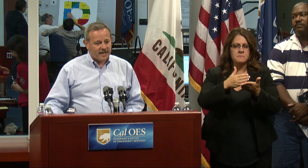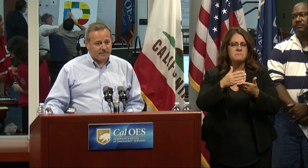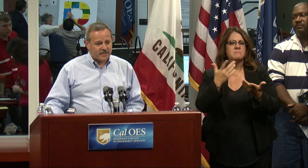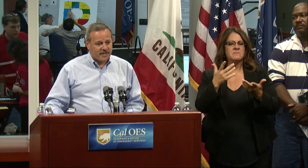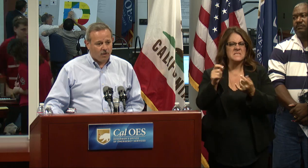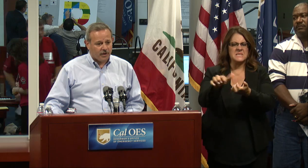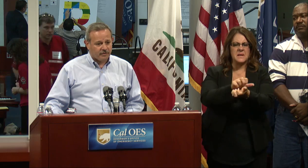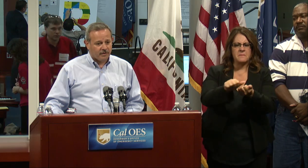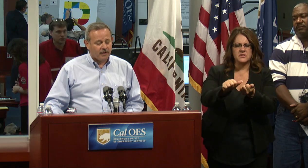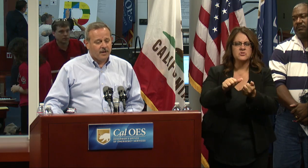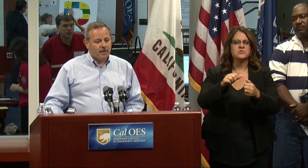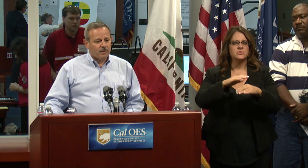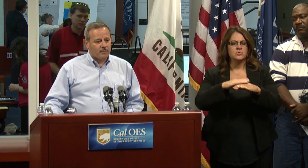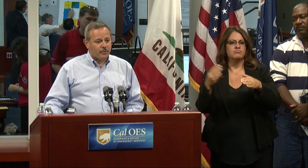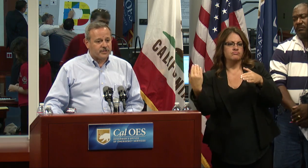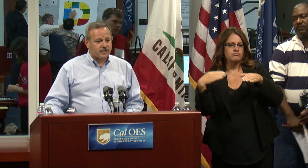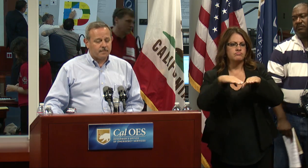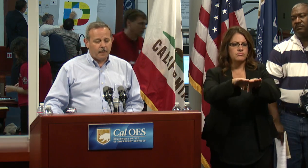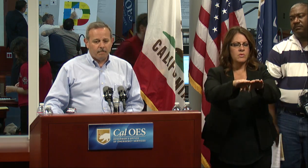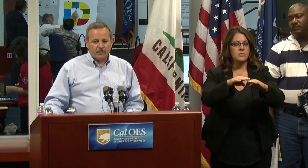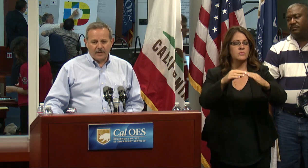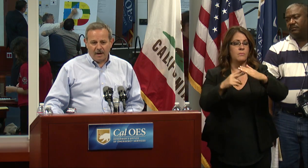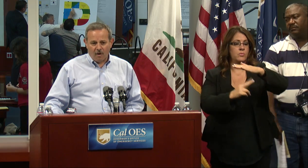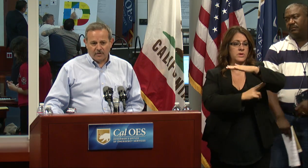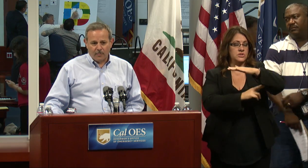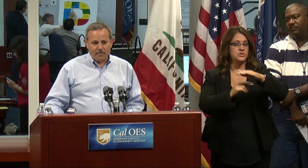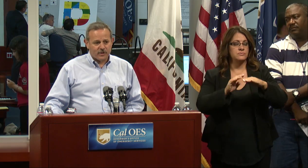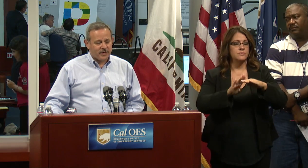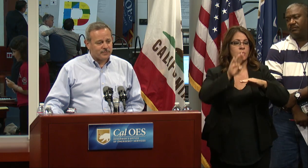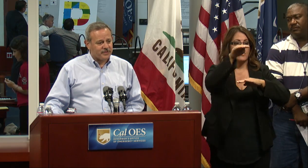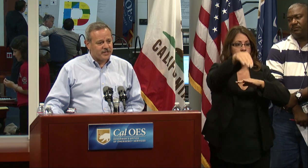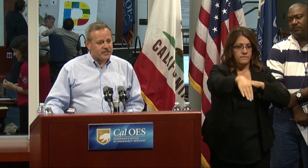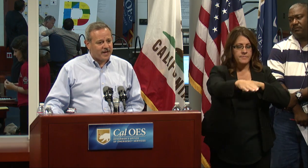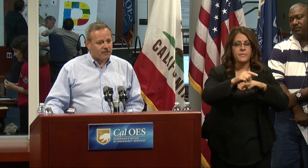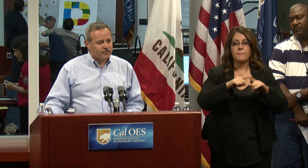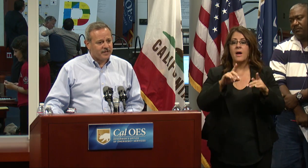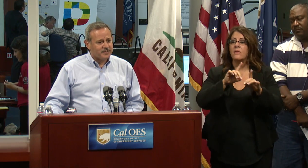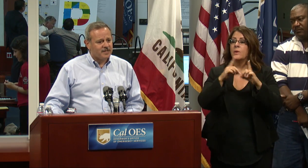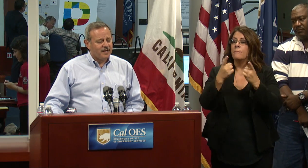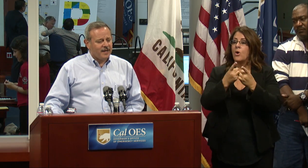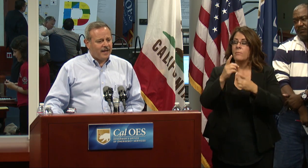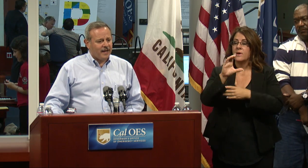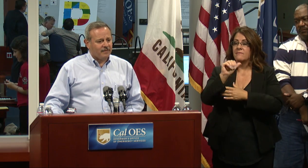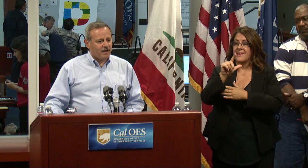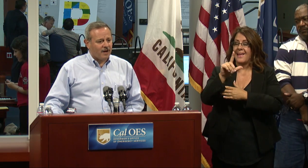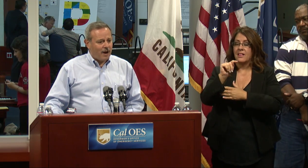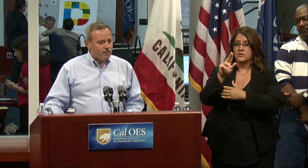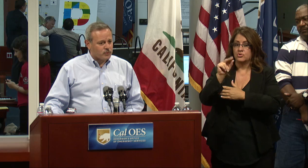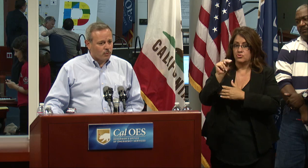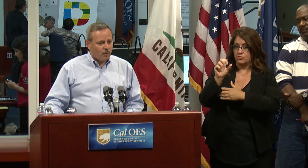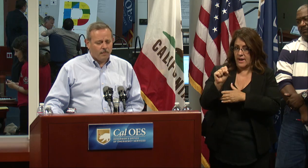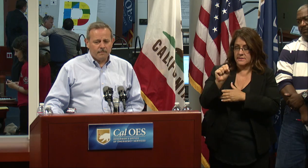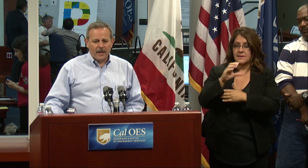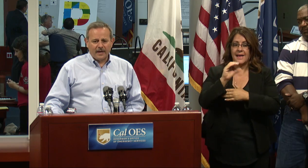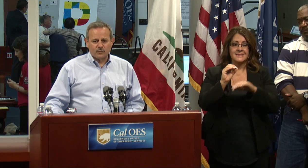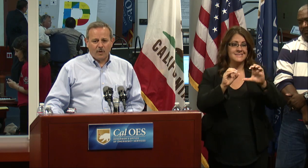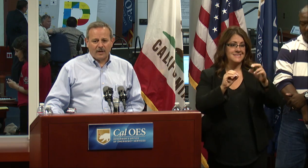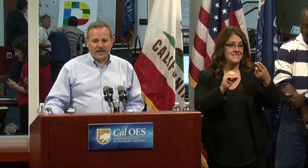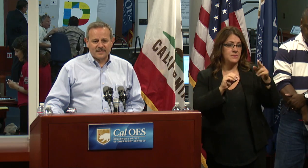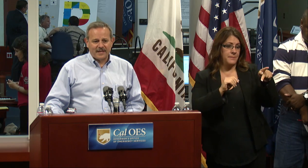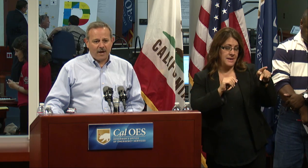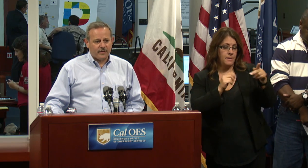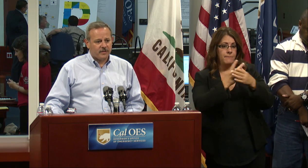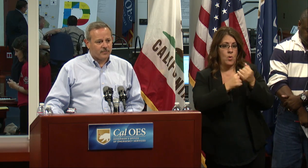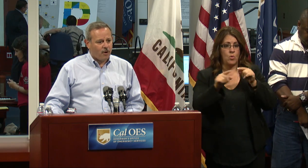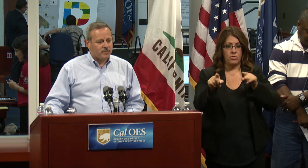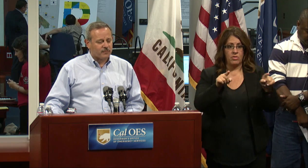little bit of a damage getting onto the bridges. Our Department of Transportation, Caltrans, and Highway Patrol, as well